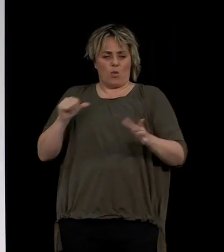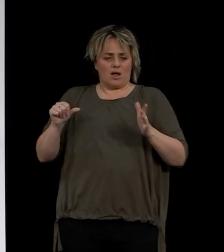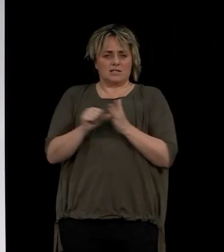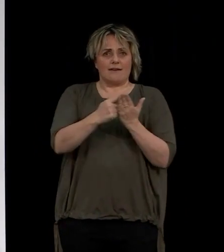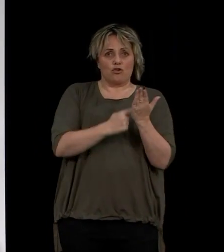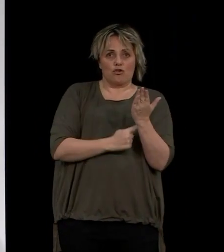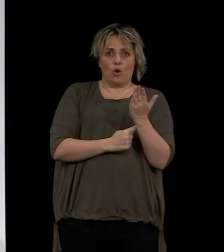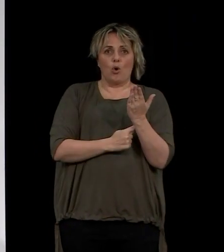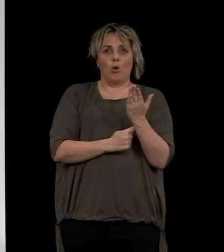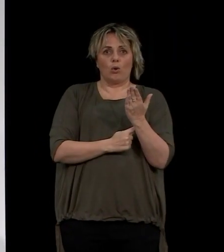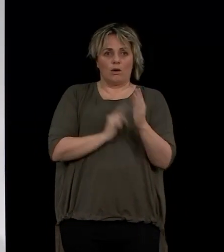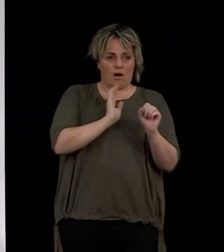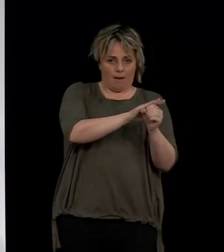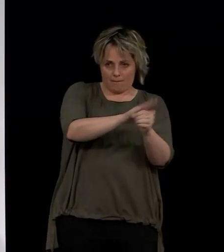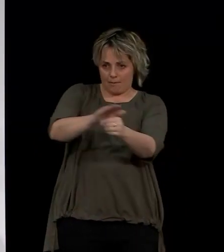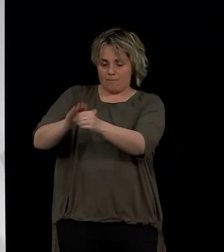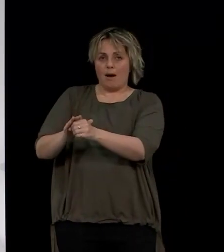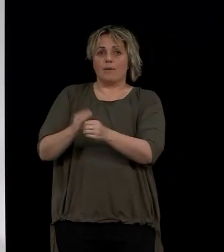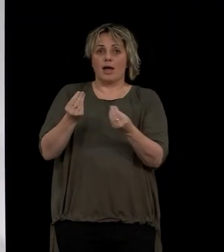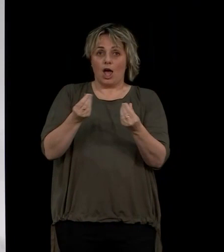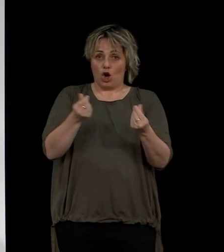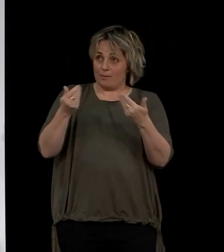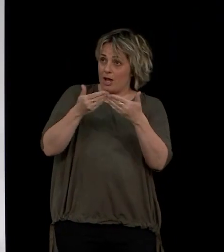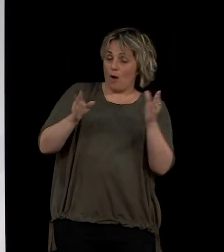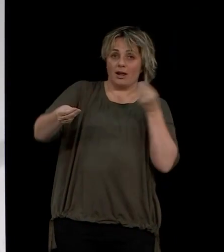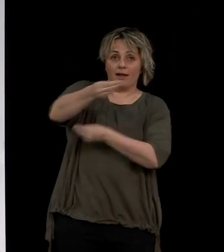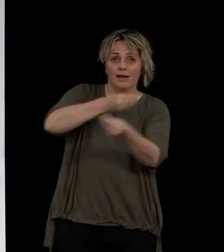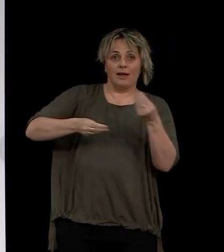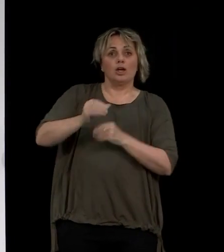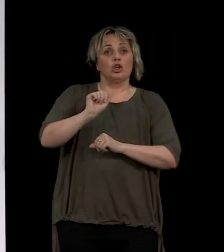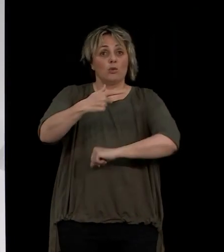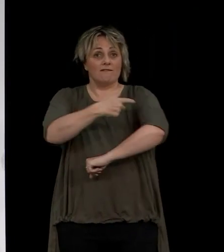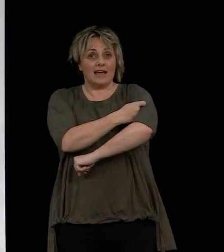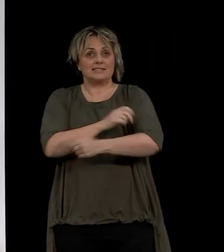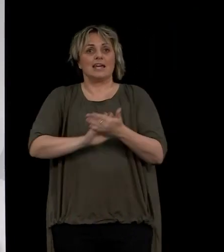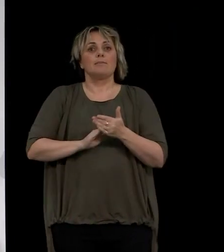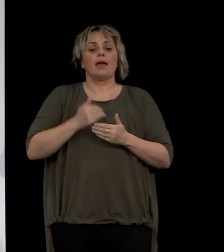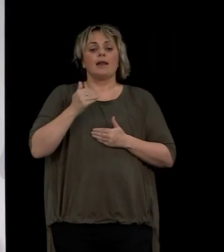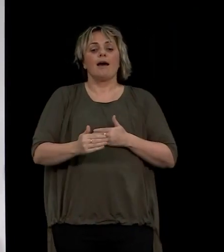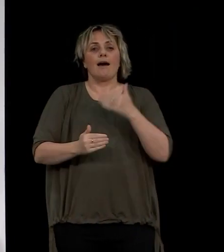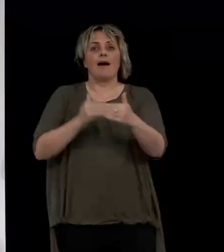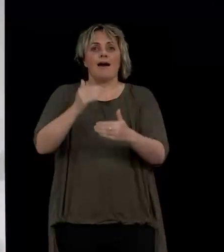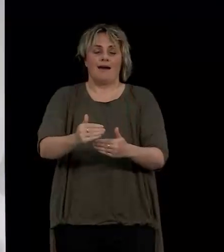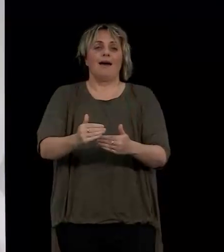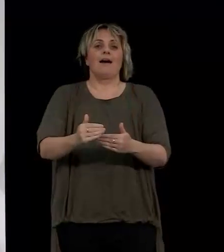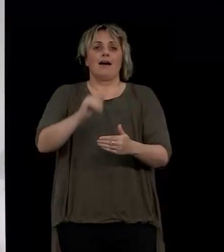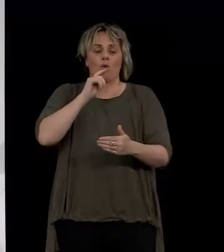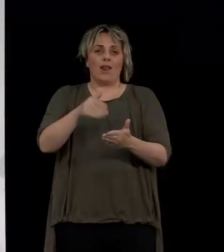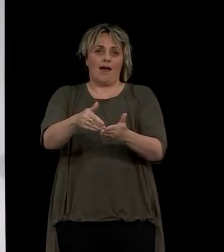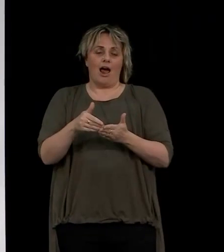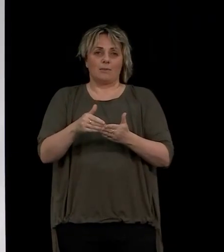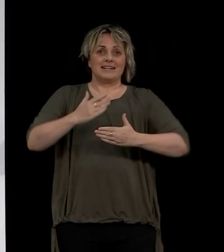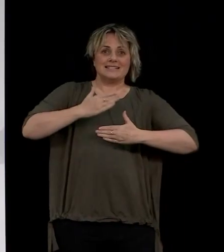COVID in the beginning and keep our economy open, your vaccine now helps us navigate through the next steps, which is a safe reopening, a